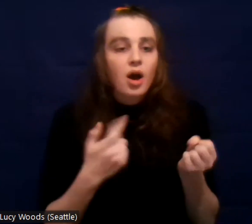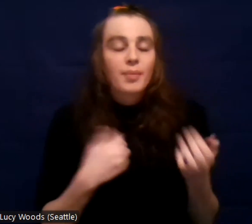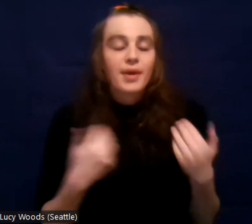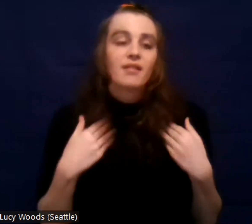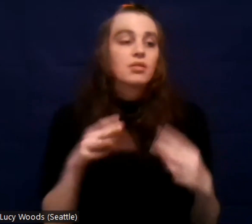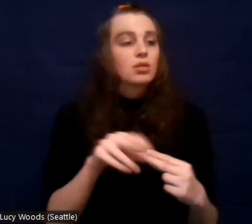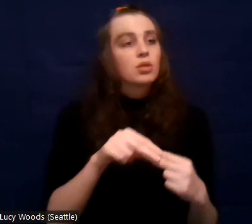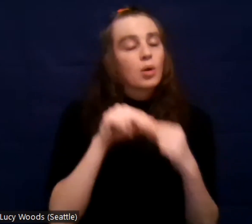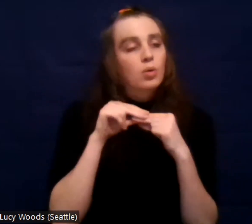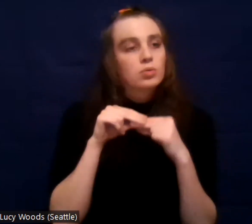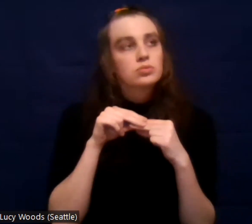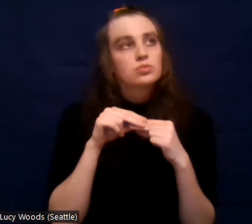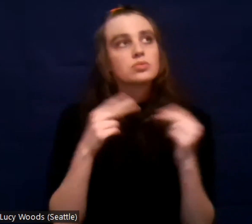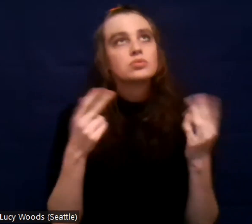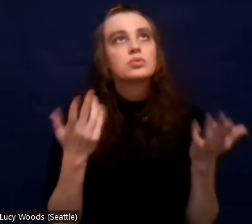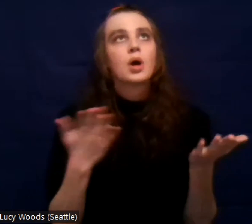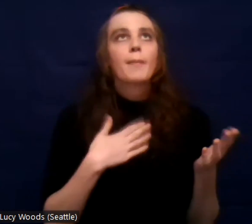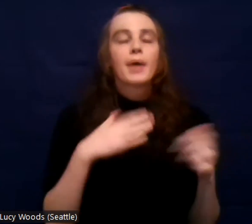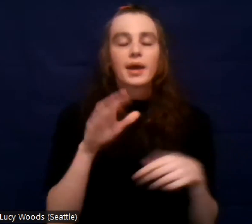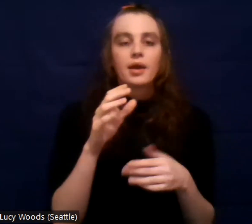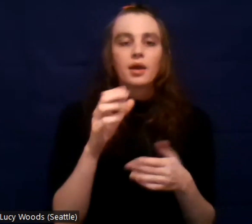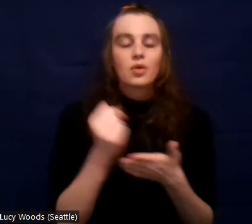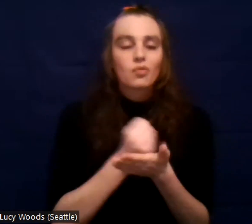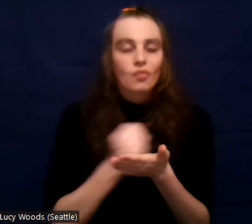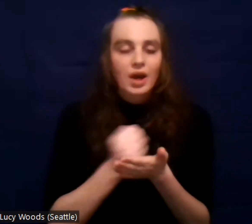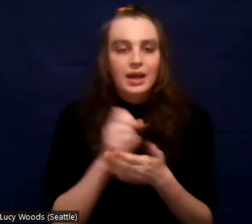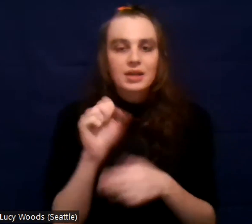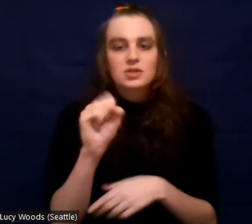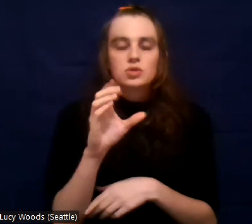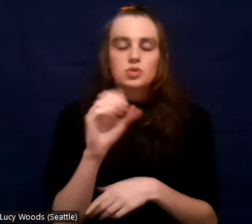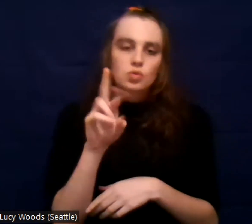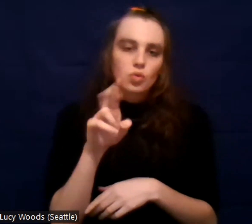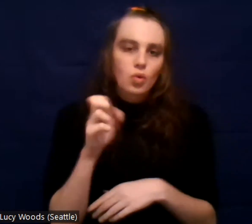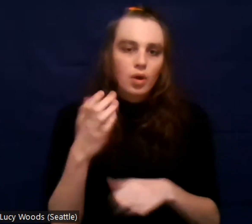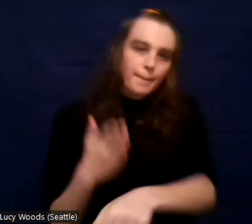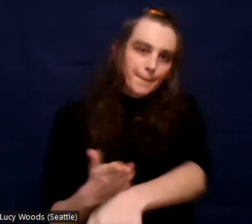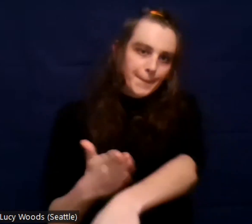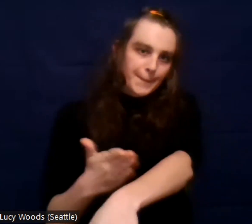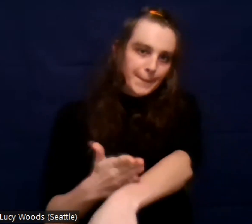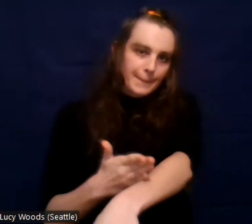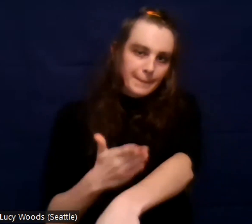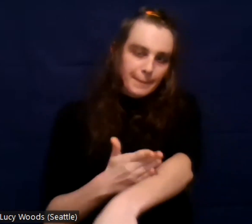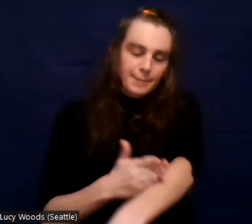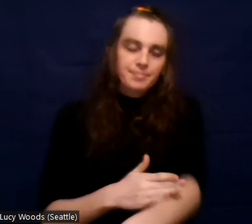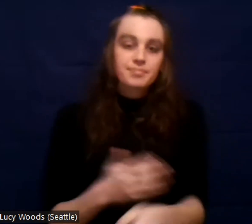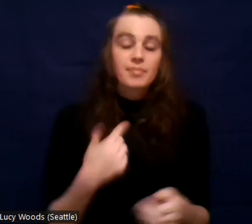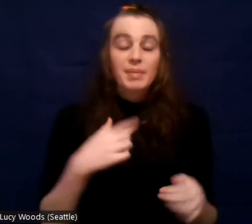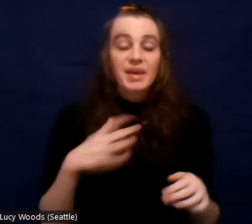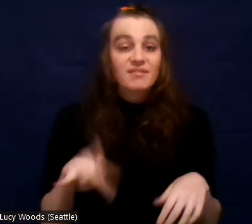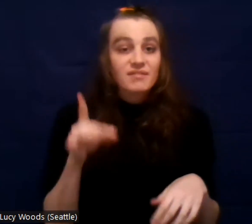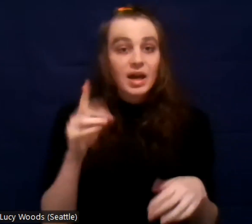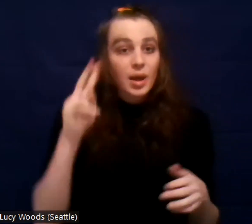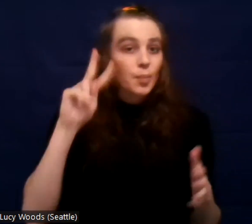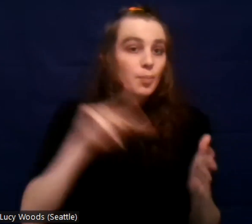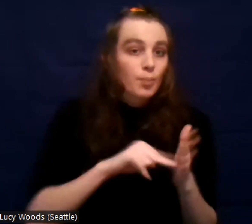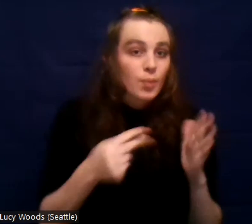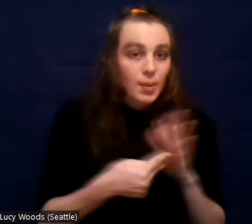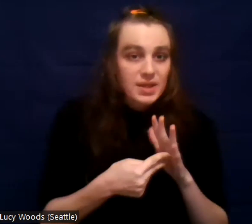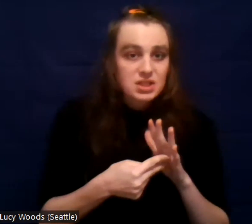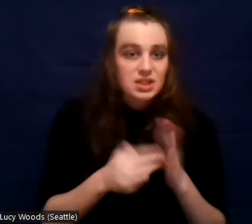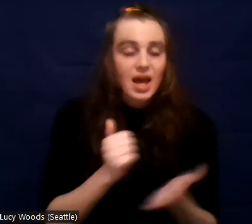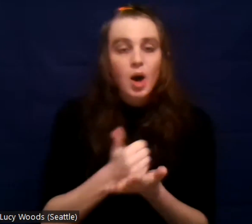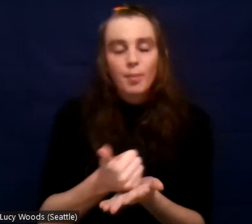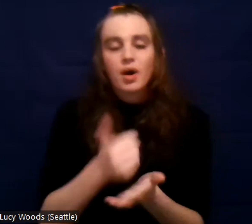finally found a purpose. And for me, it's, it's helping another alcoholic. It's, it's providing guidance